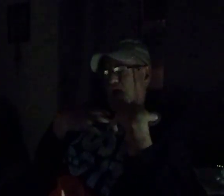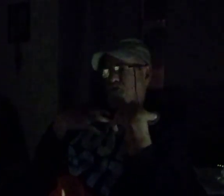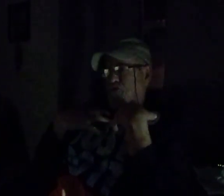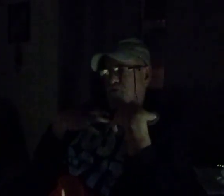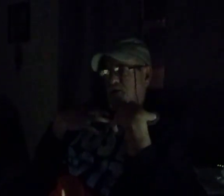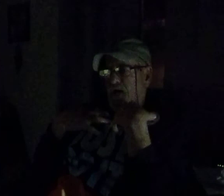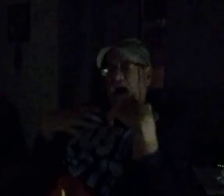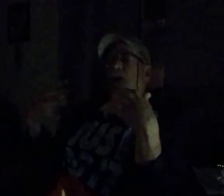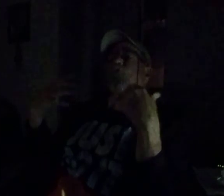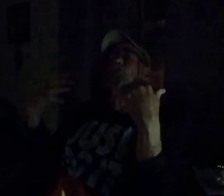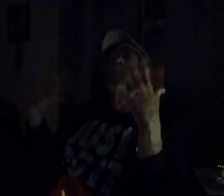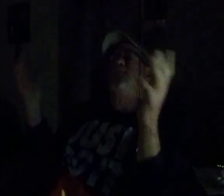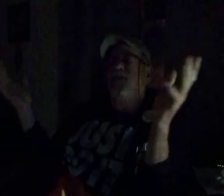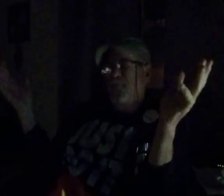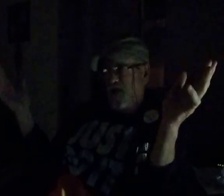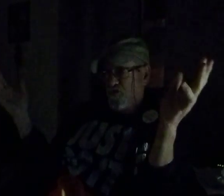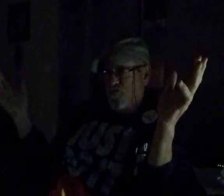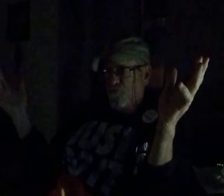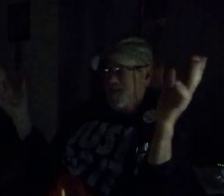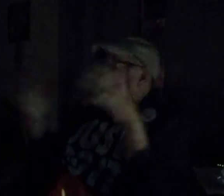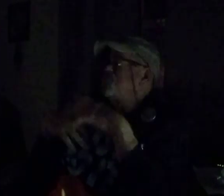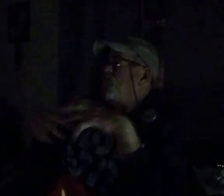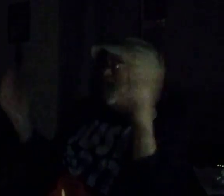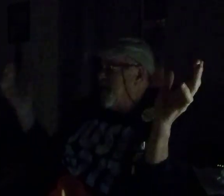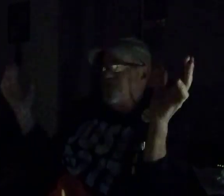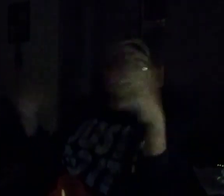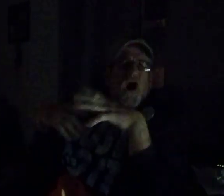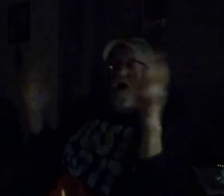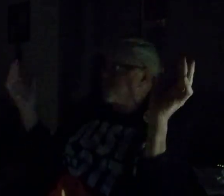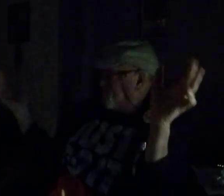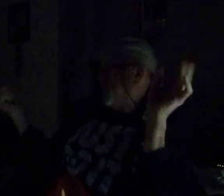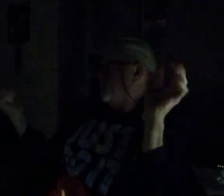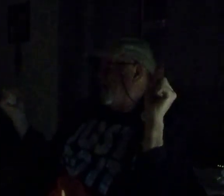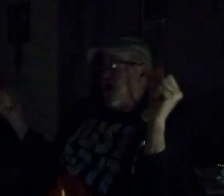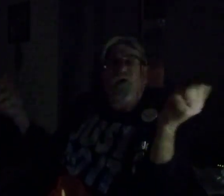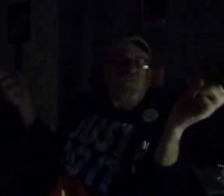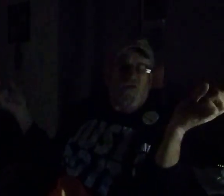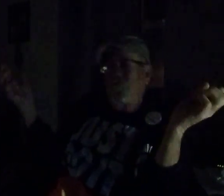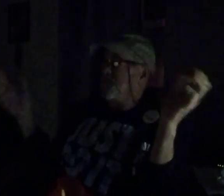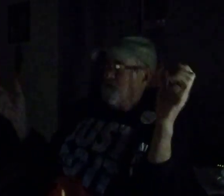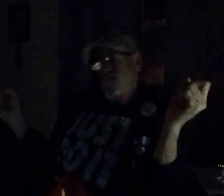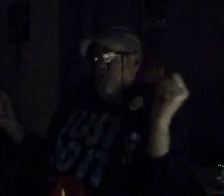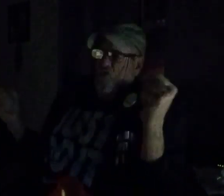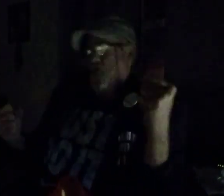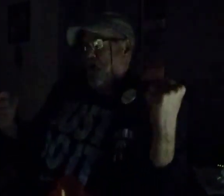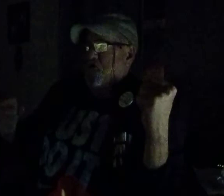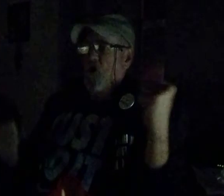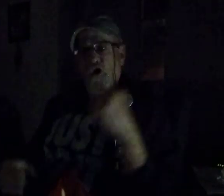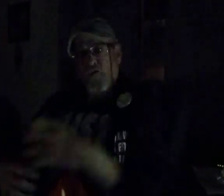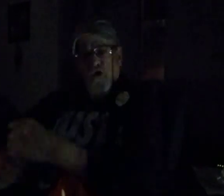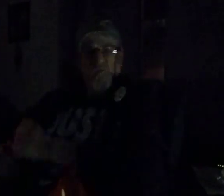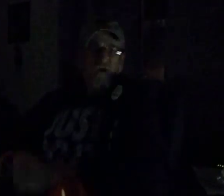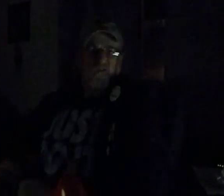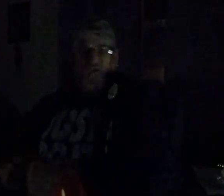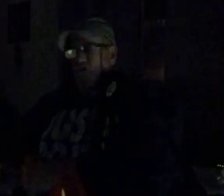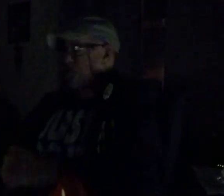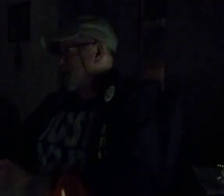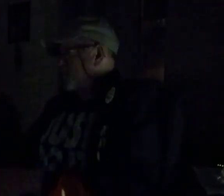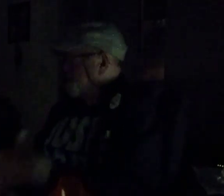attitude, I will give them attitude. That's the way it is. The cops, the same way. The cops wants to be, oh, hey, you're running a bicycle with no helmet?